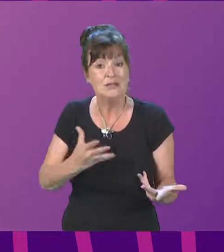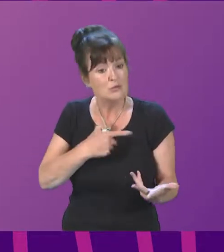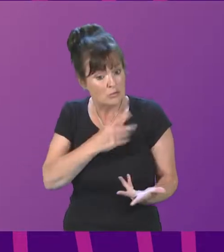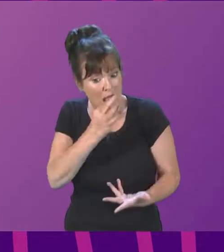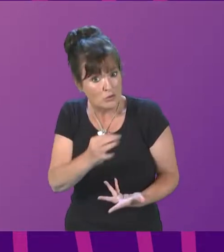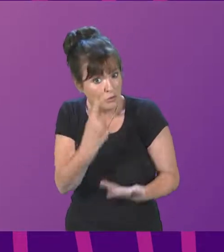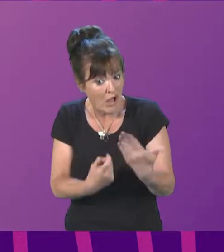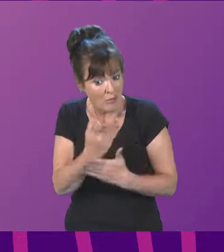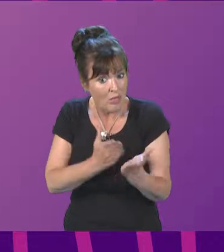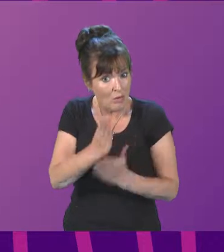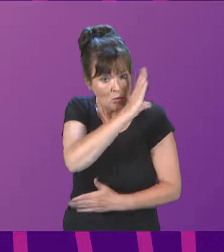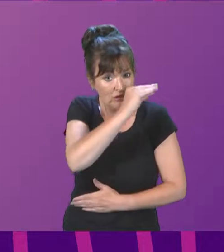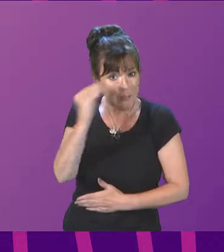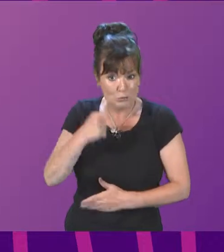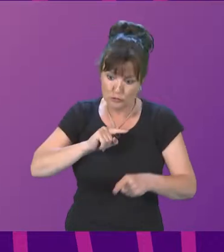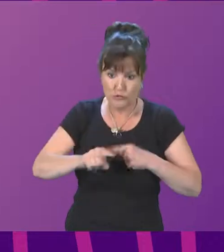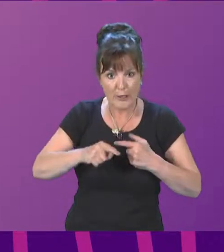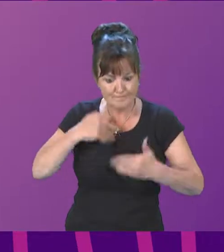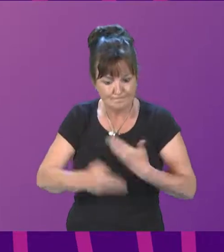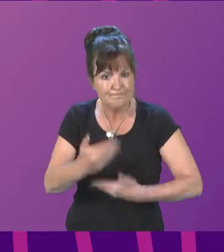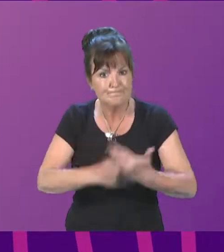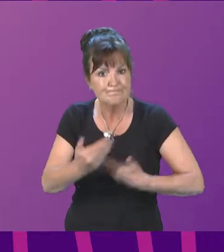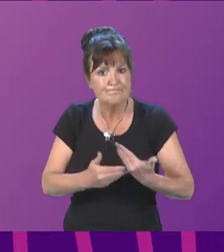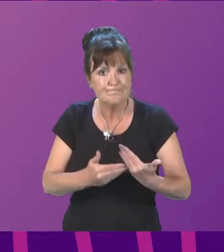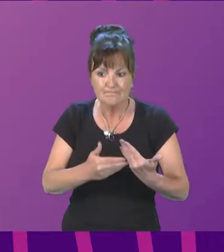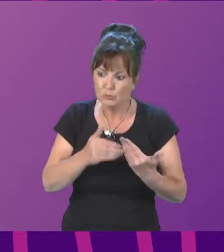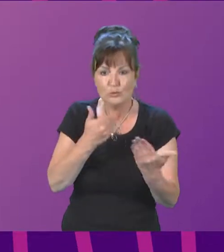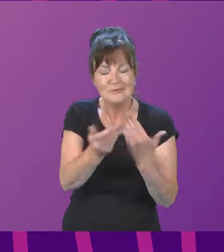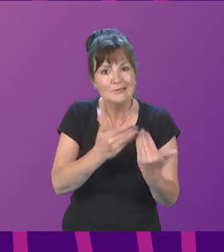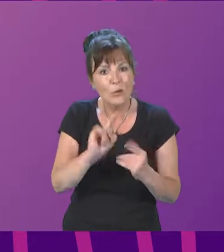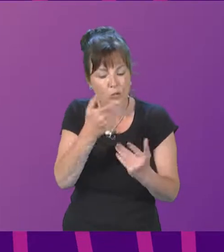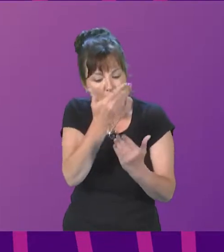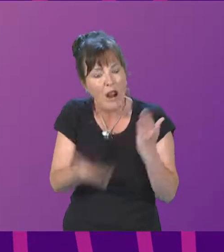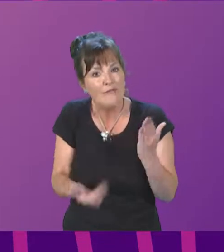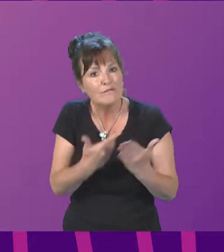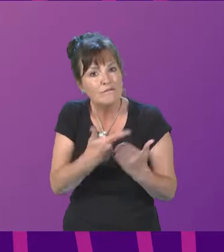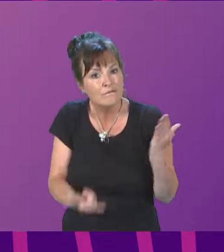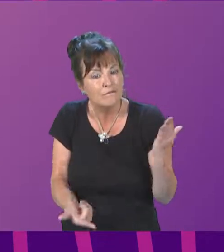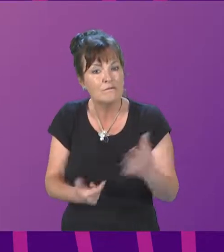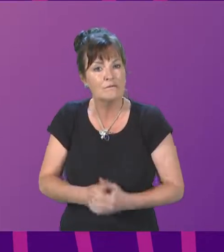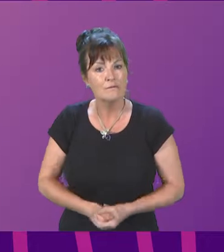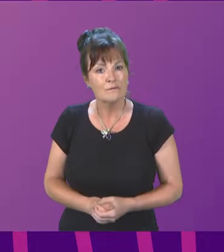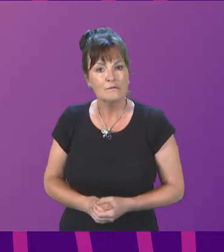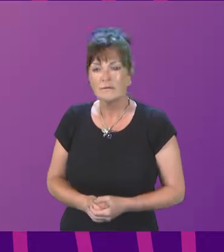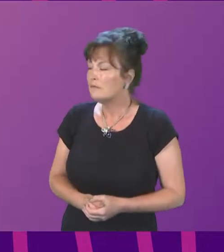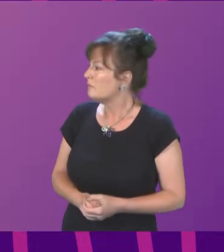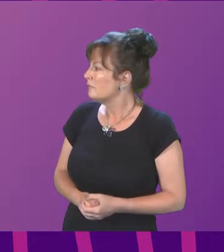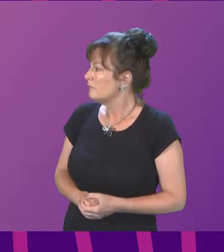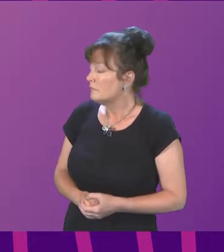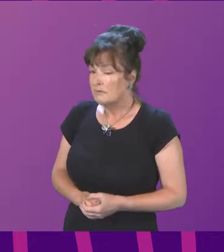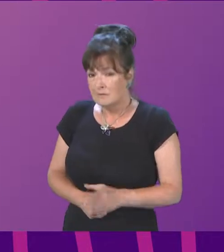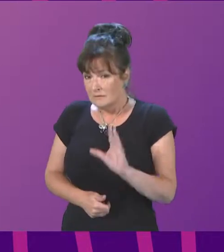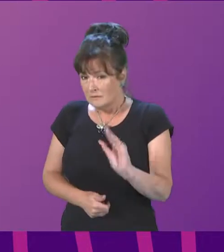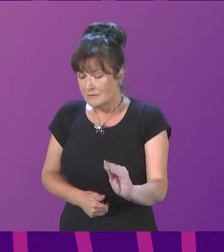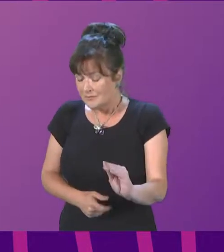over the summer to push for effective delivery on the MAT standards? Minister. The scale of the loss of life in